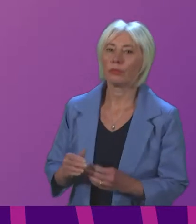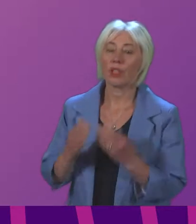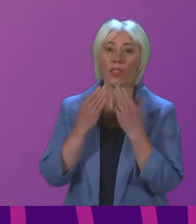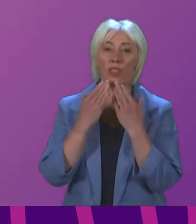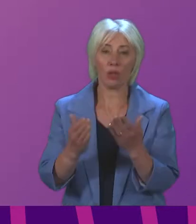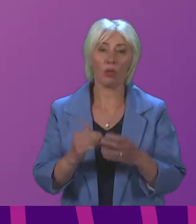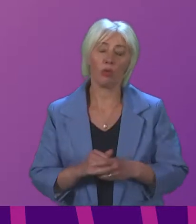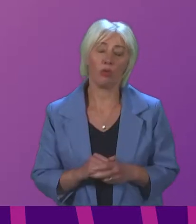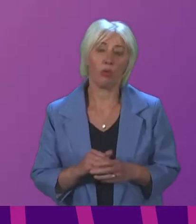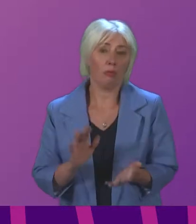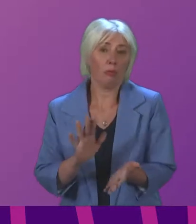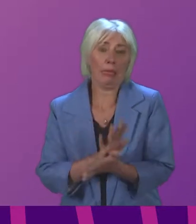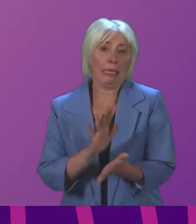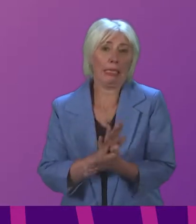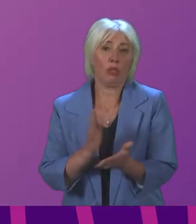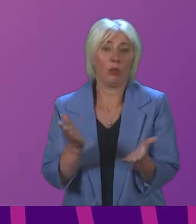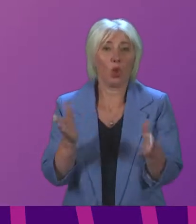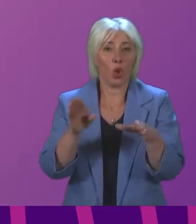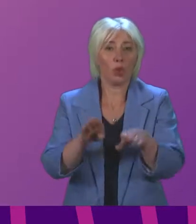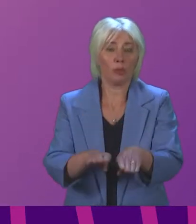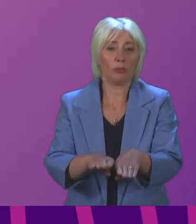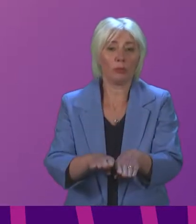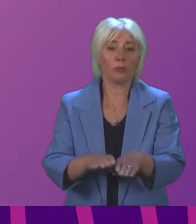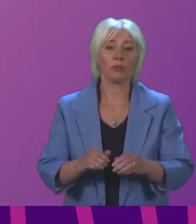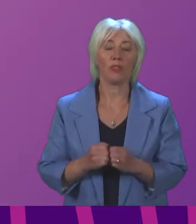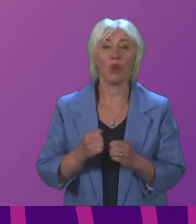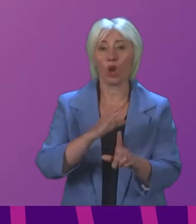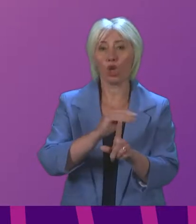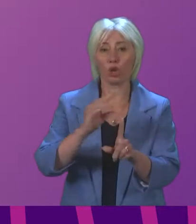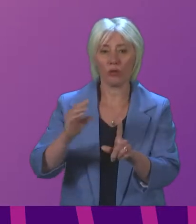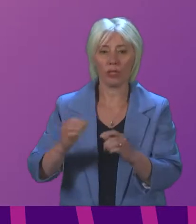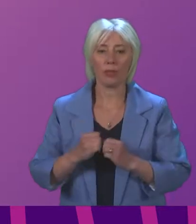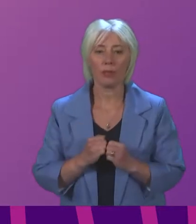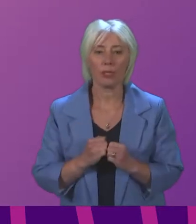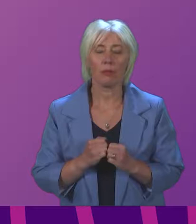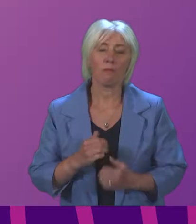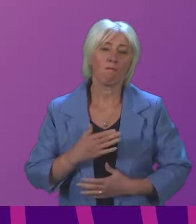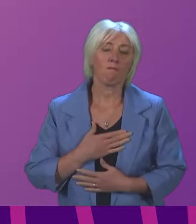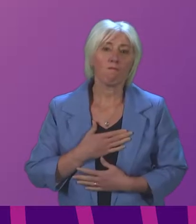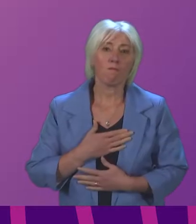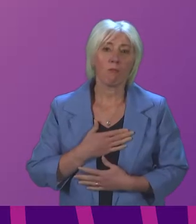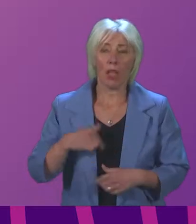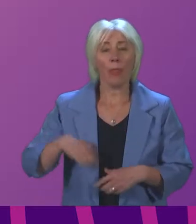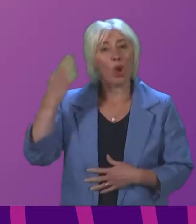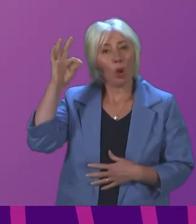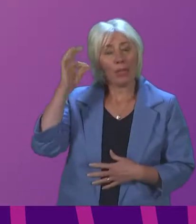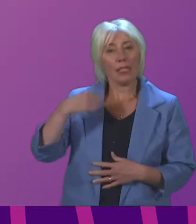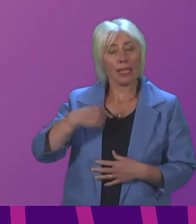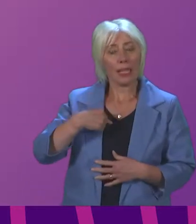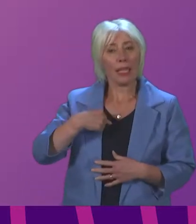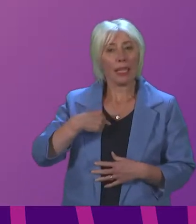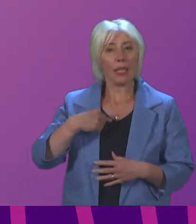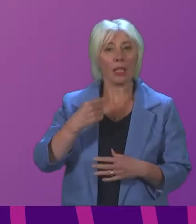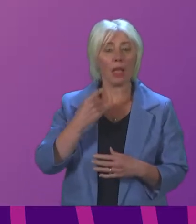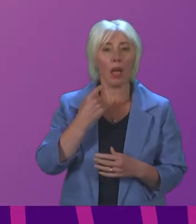delighted to be closing this debate on behalf of the Scottish Conservatives I think I would start by saying that in committee I have always tried to remember